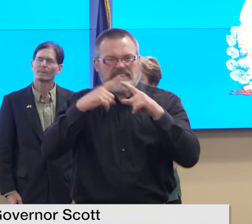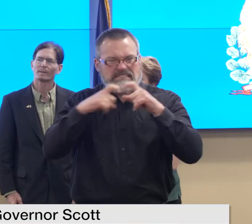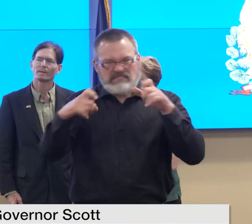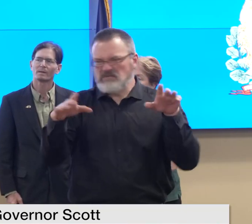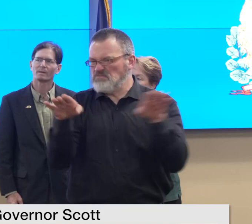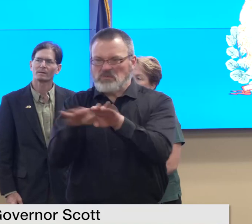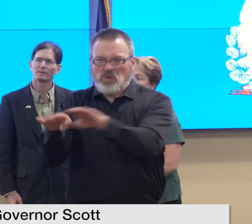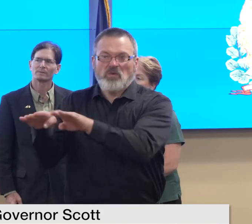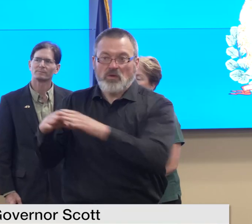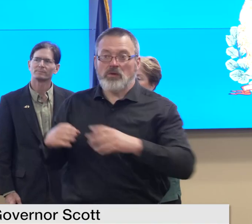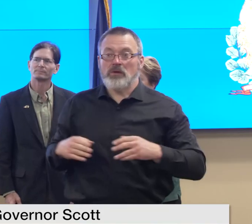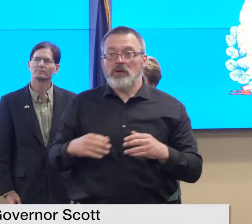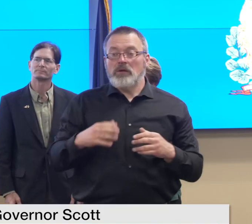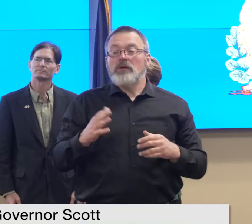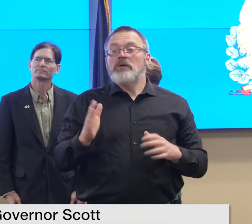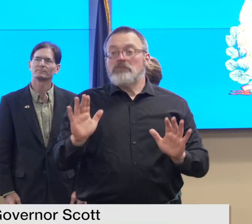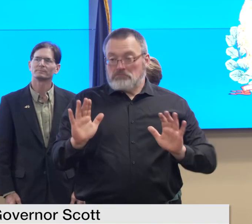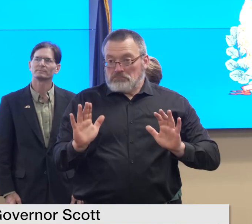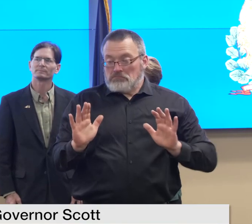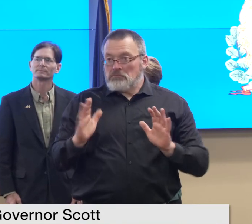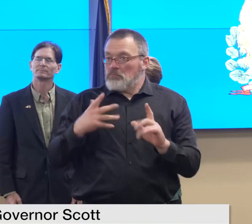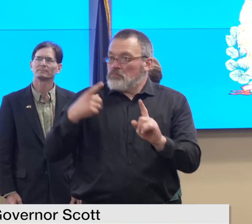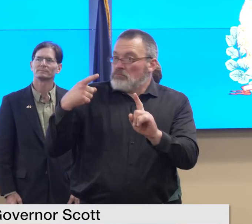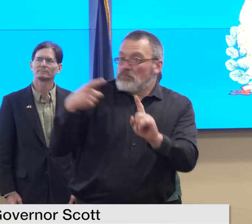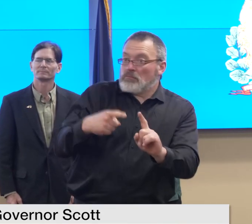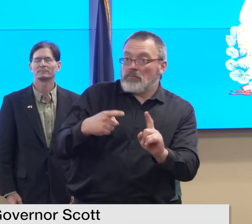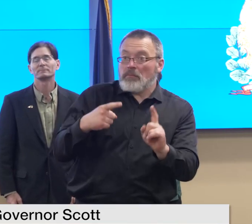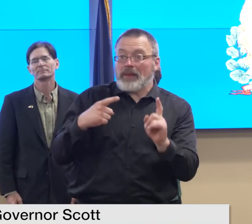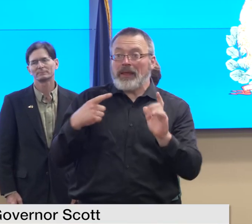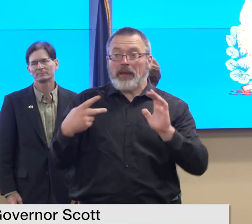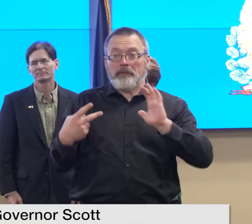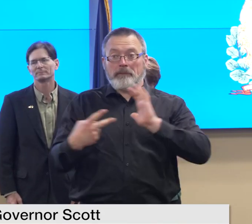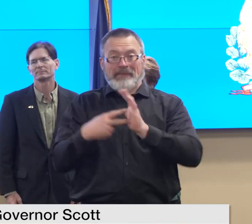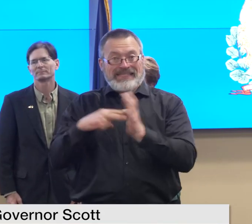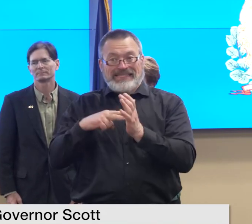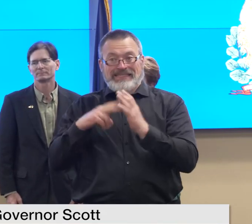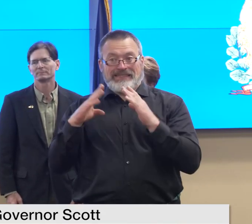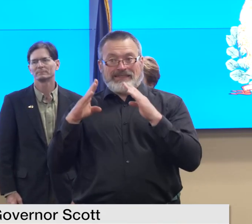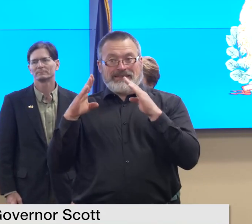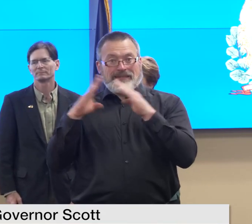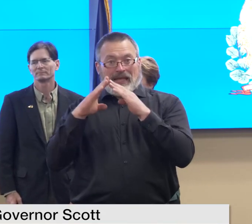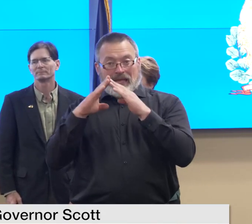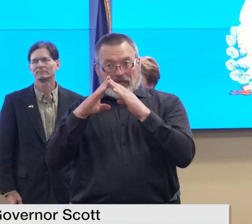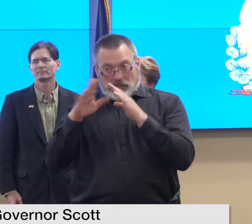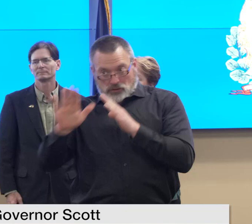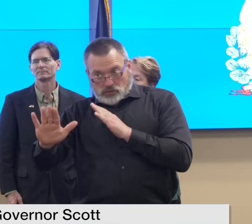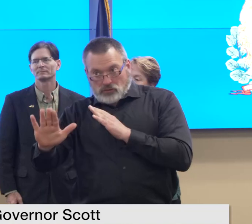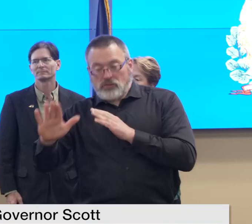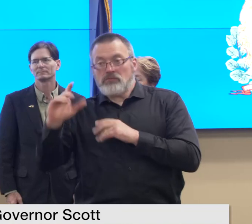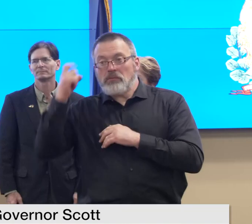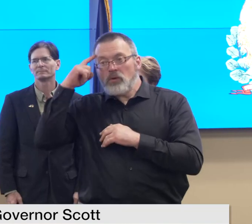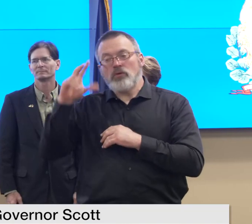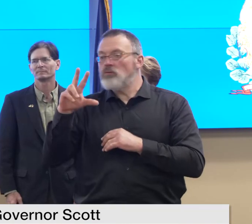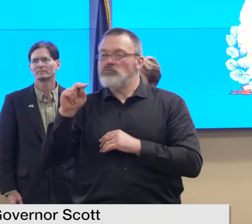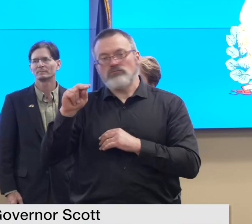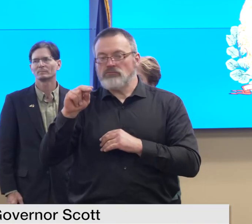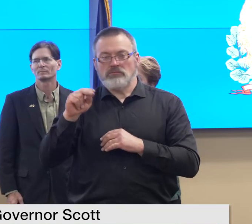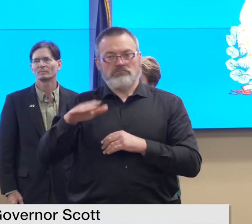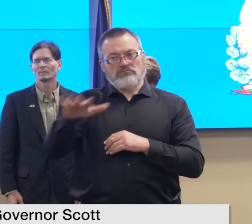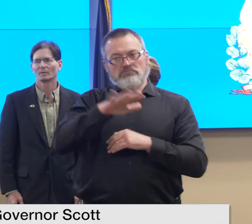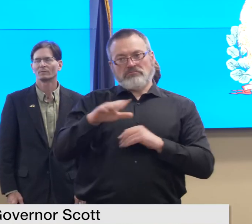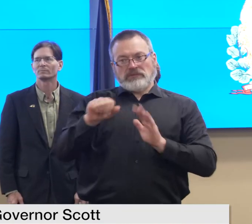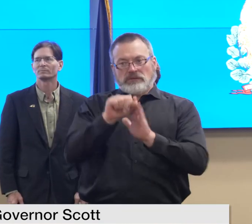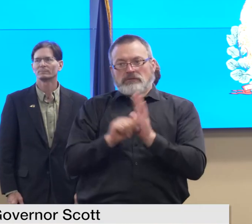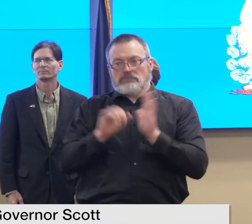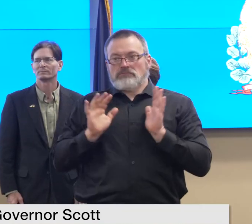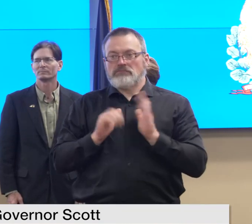this does not account for town roads and bridges as of this morning there are eight state